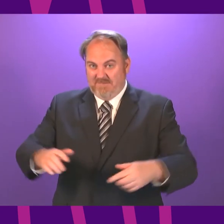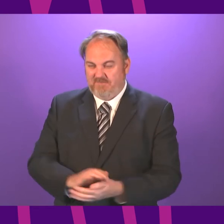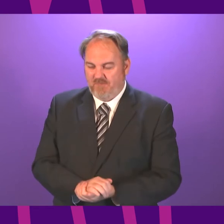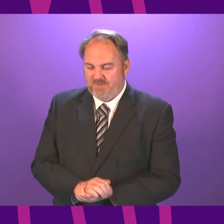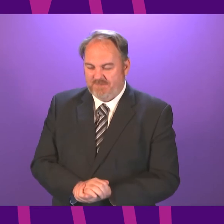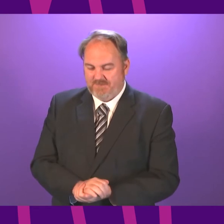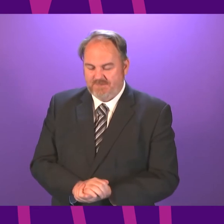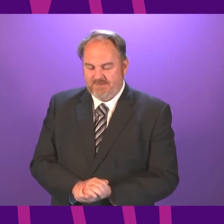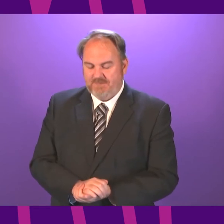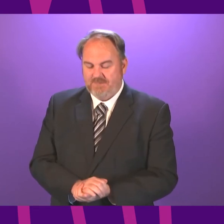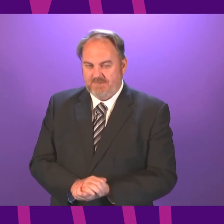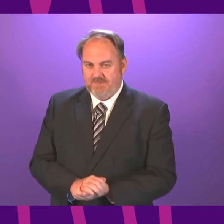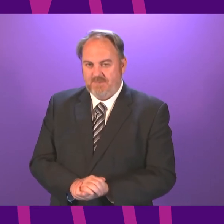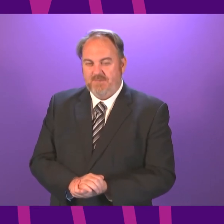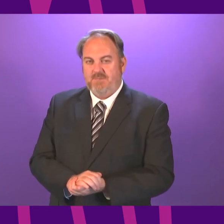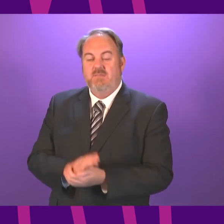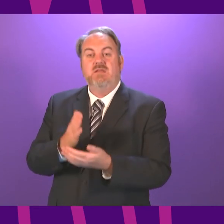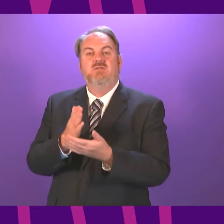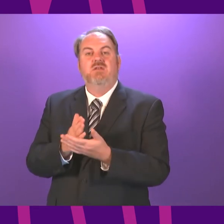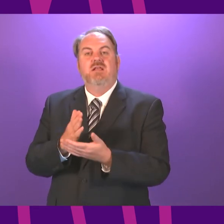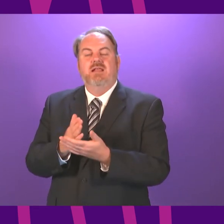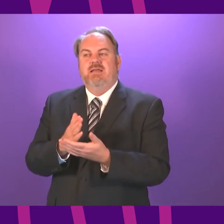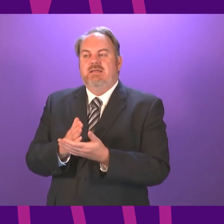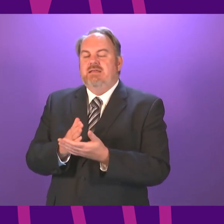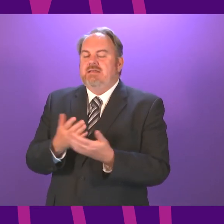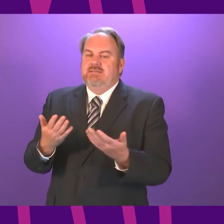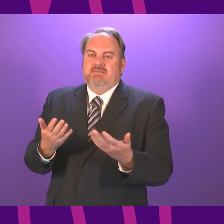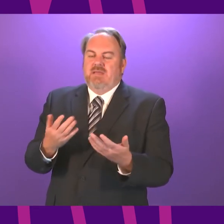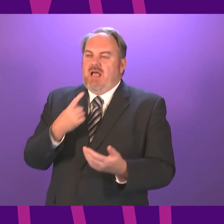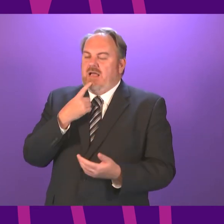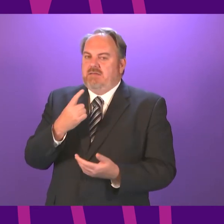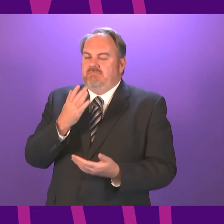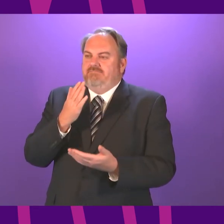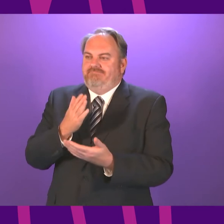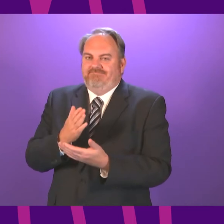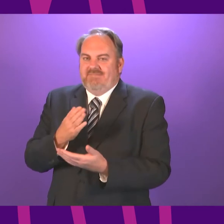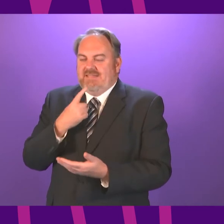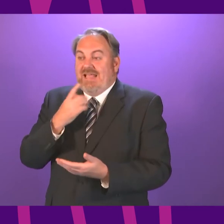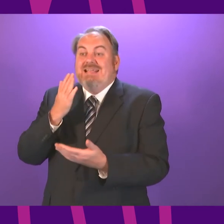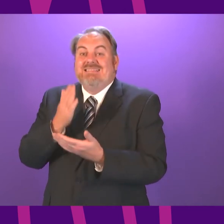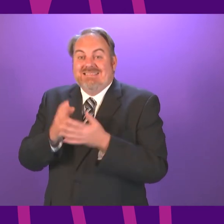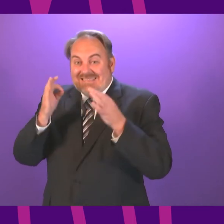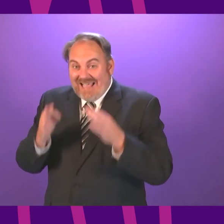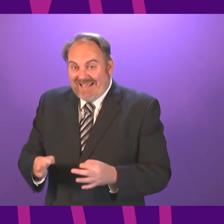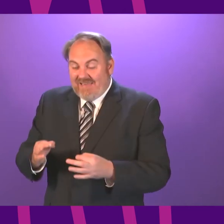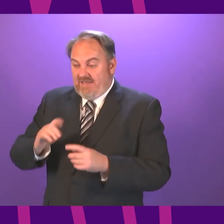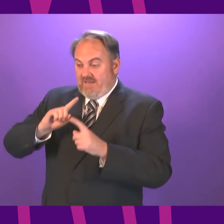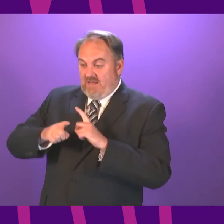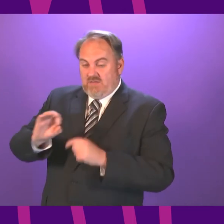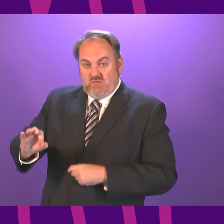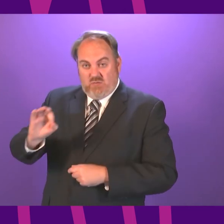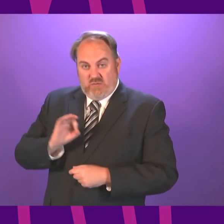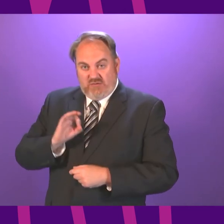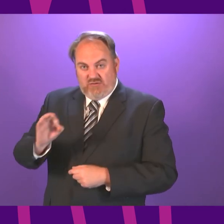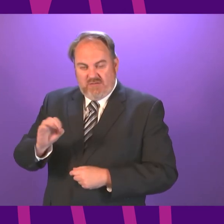The latter doesn't automatically follow the former. In terms of the change to the strategic intent, that really is